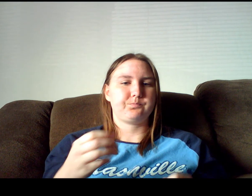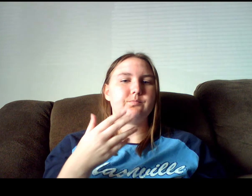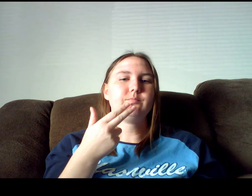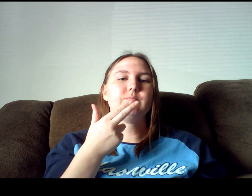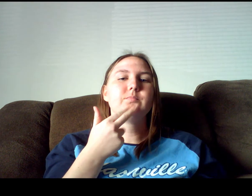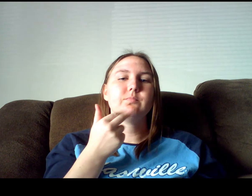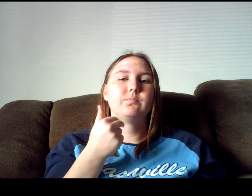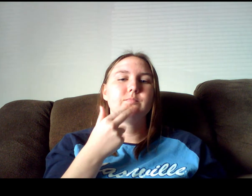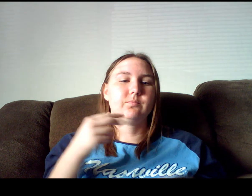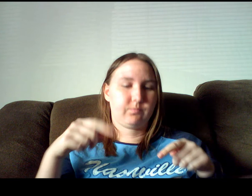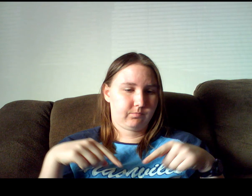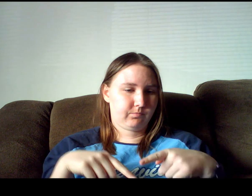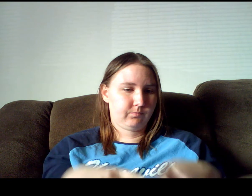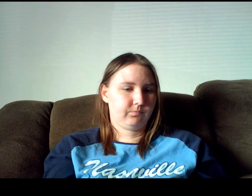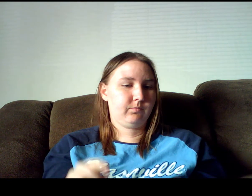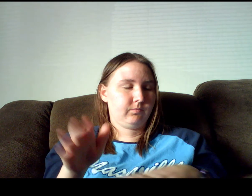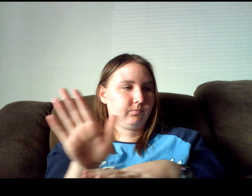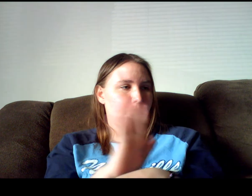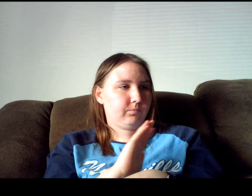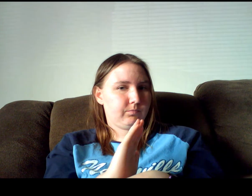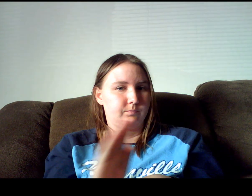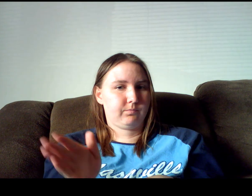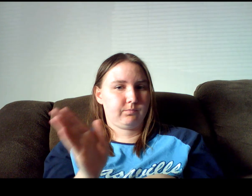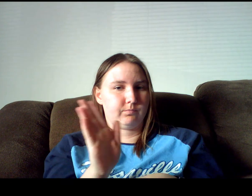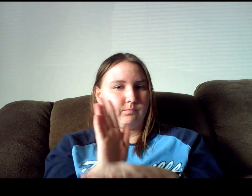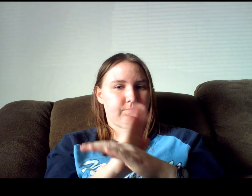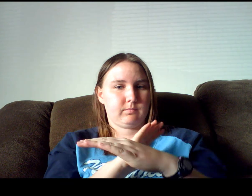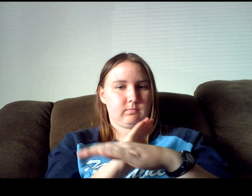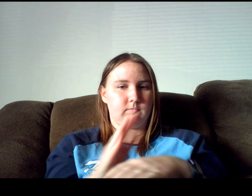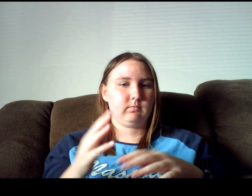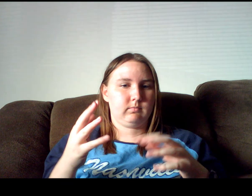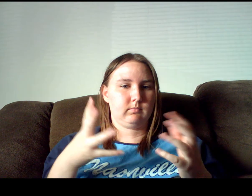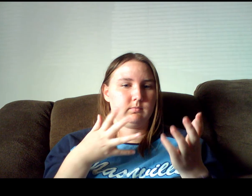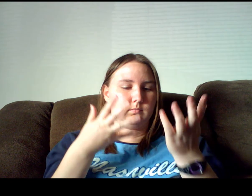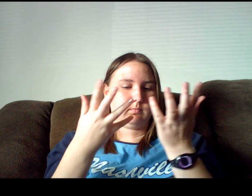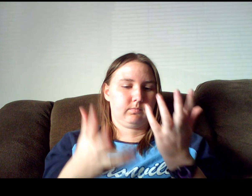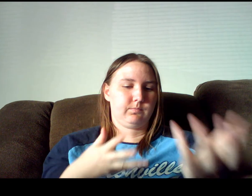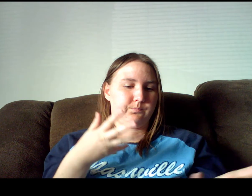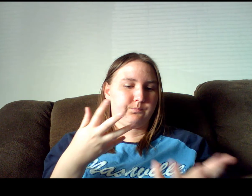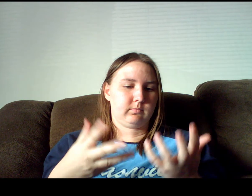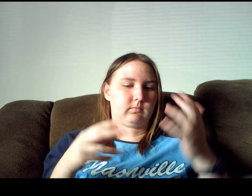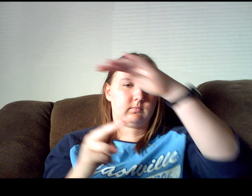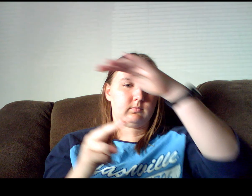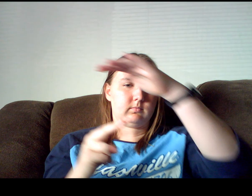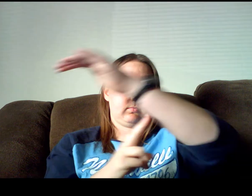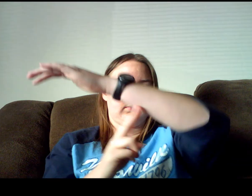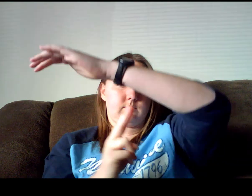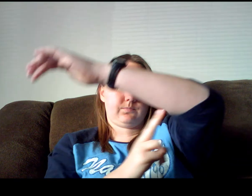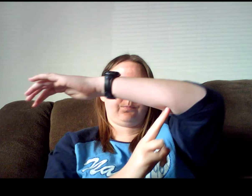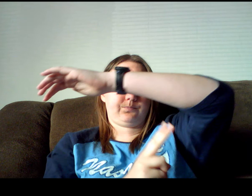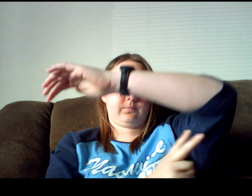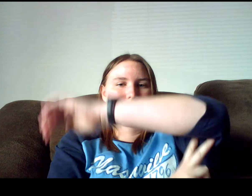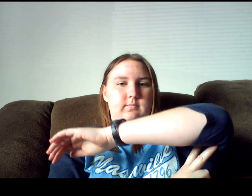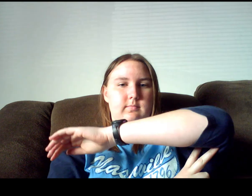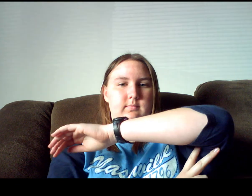Darling, while you're busy Burning bridges